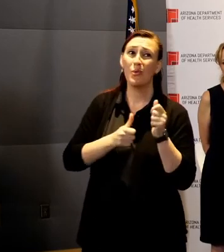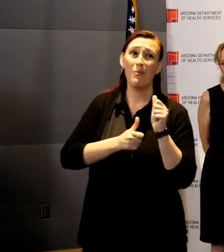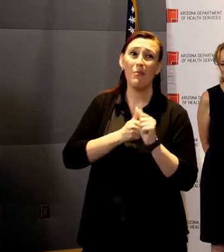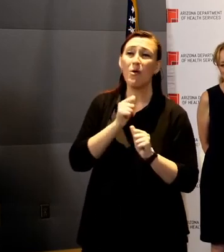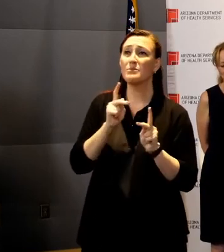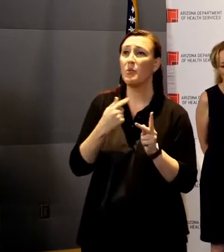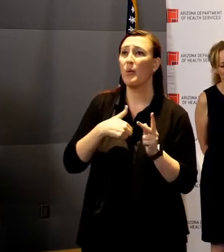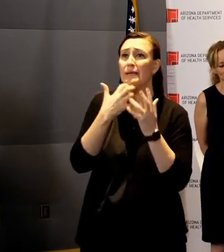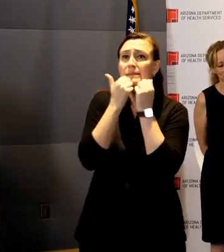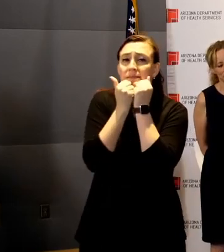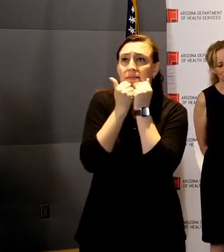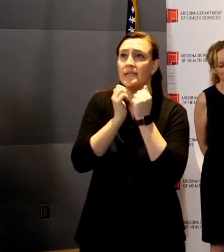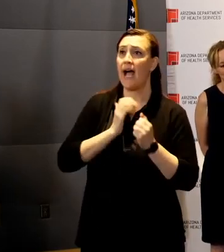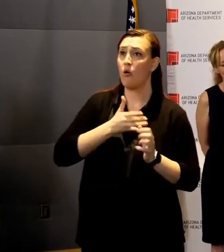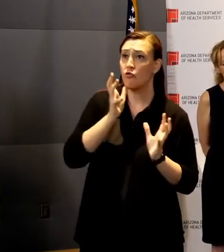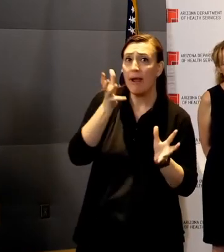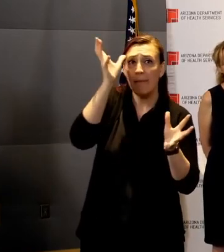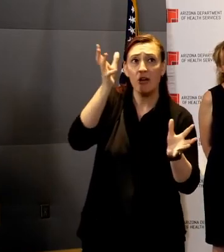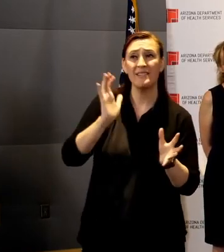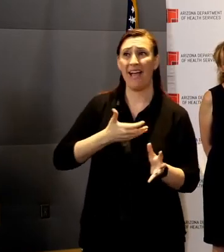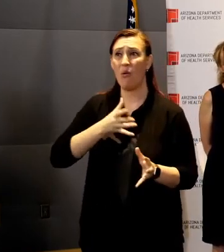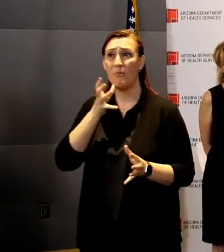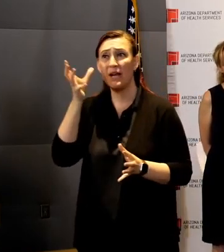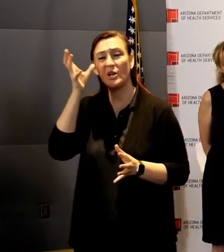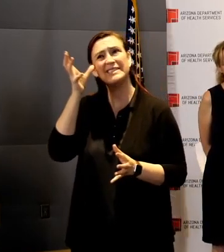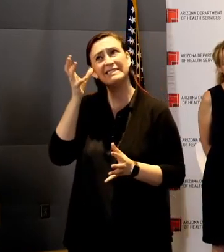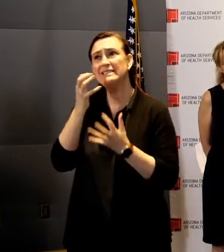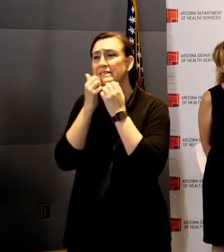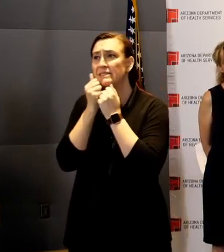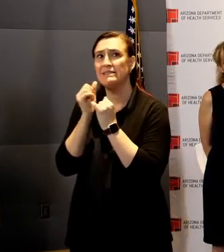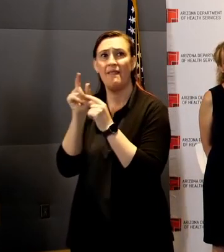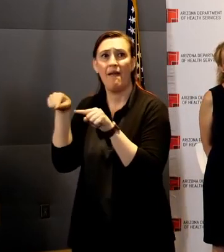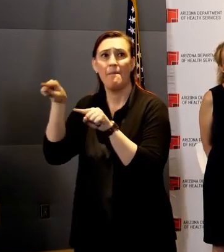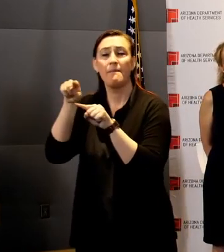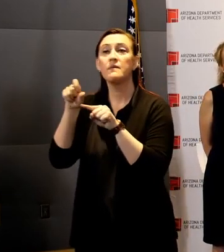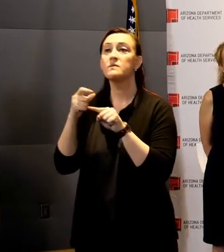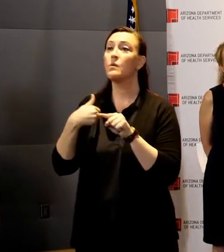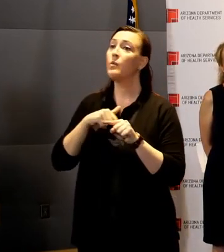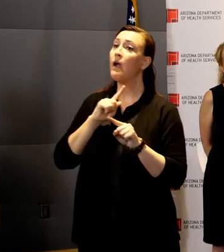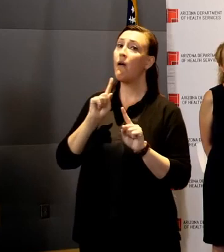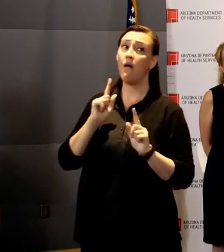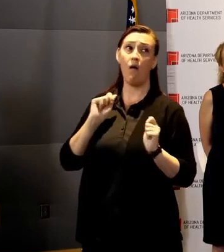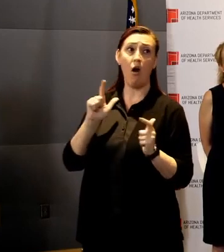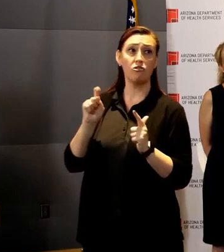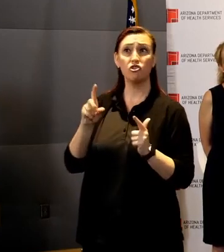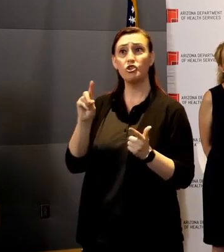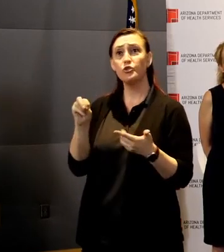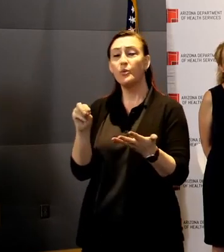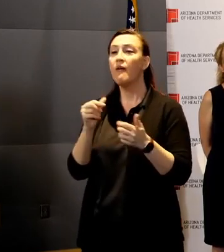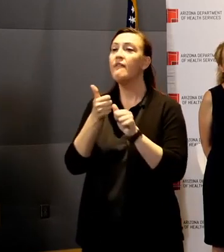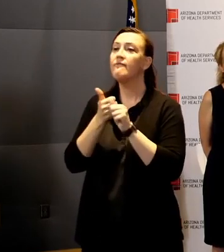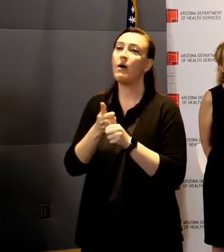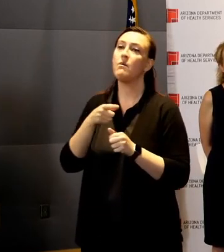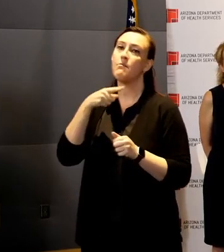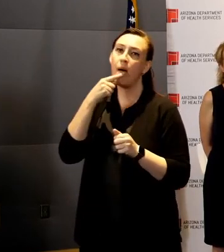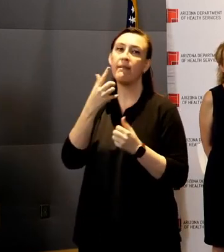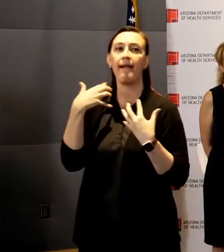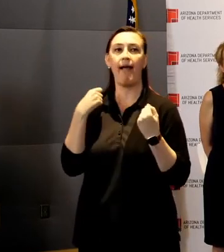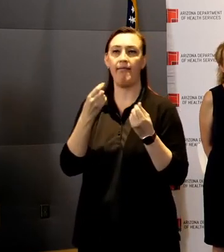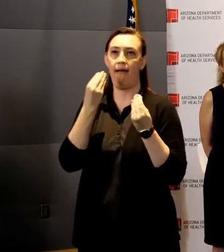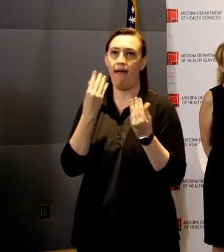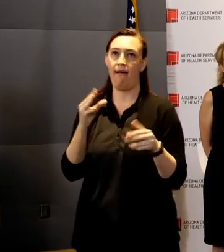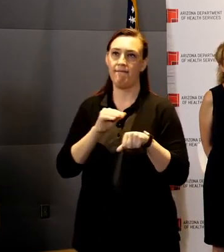grandparents and our parents. All of us should heed the advice of public health officials. These are unprecedented